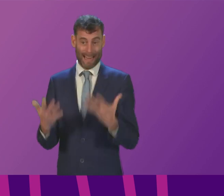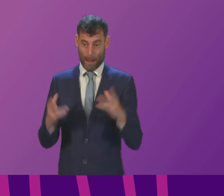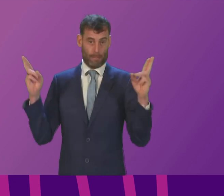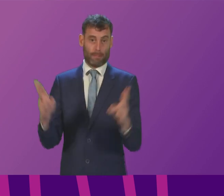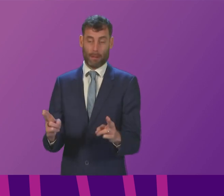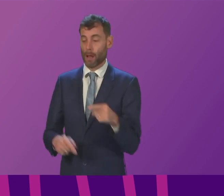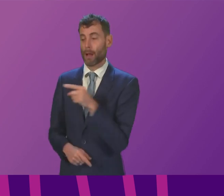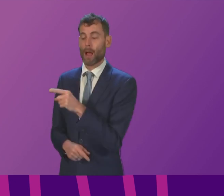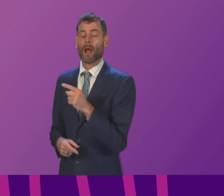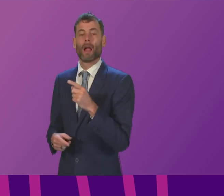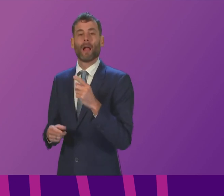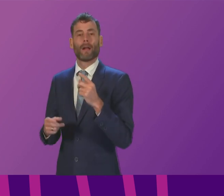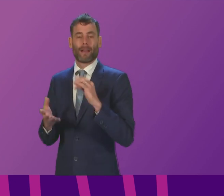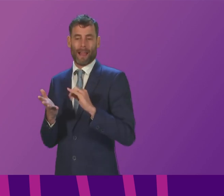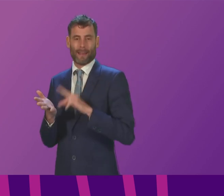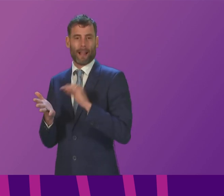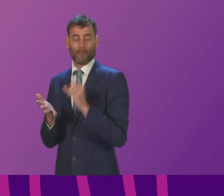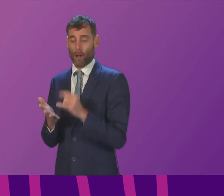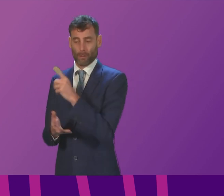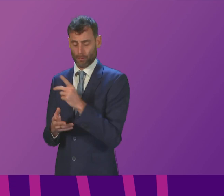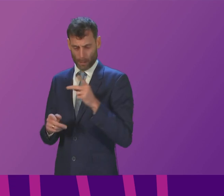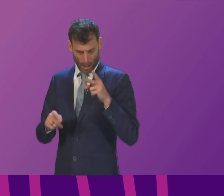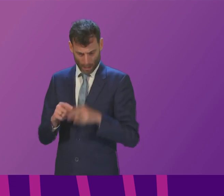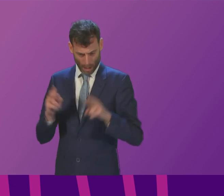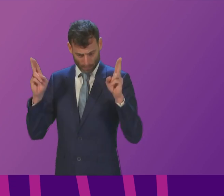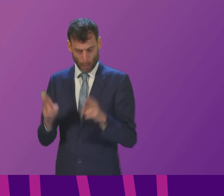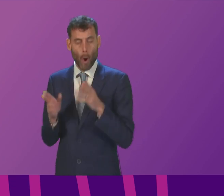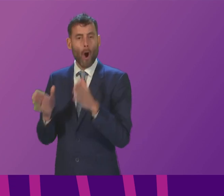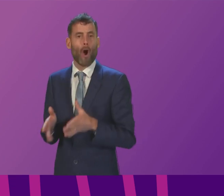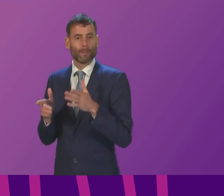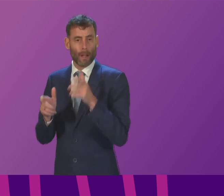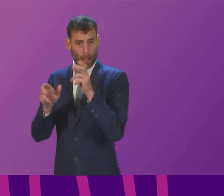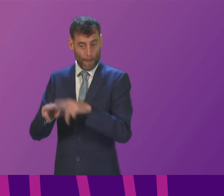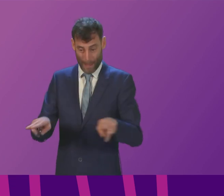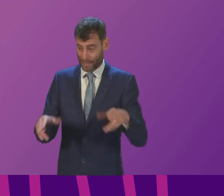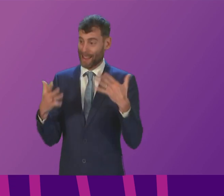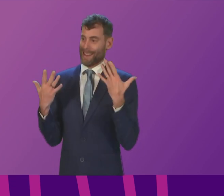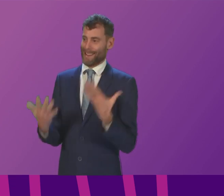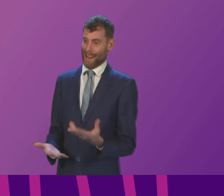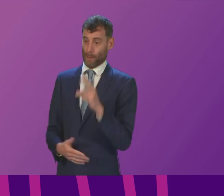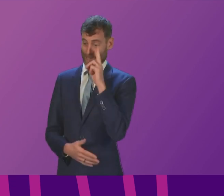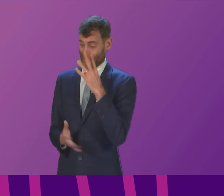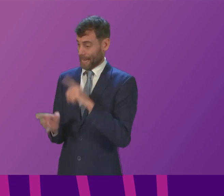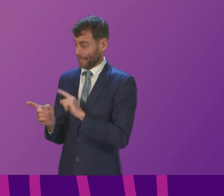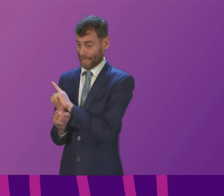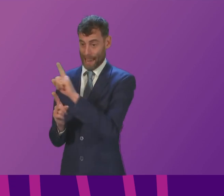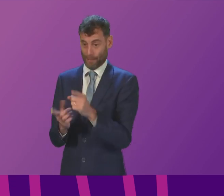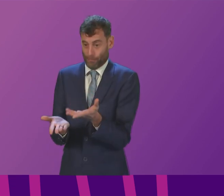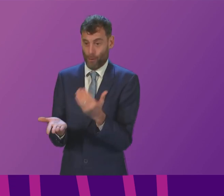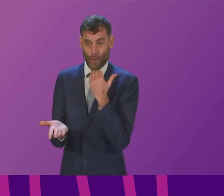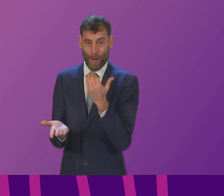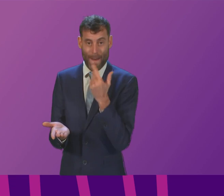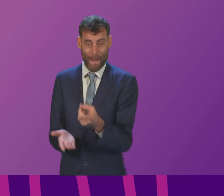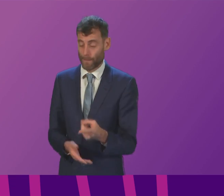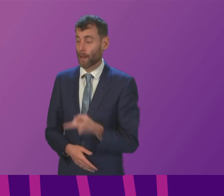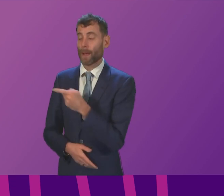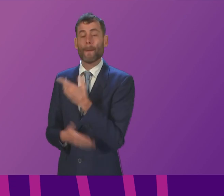Sturgeon cut hospital beds by almost 1,500 in the last decade we are now chronically short of NHS beds and Nicola Sturgeon's